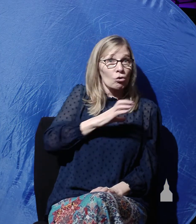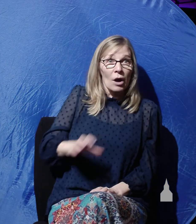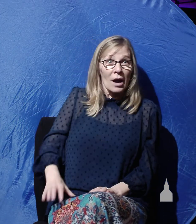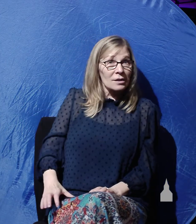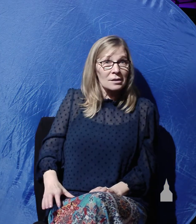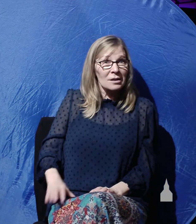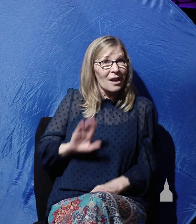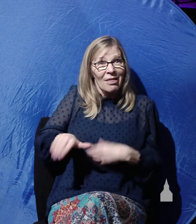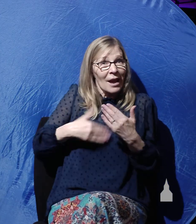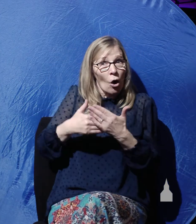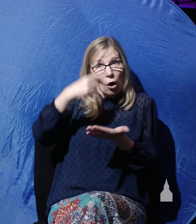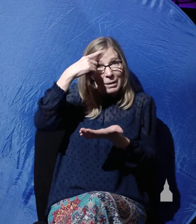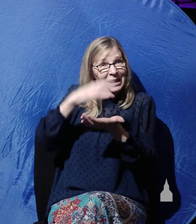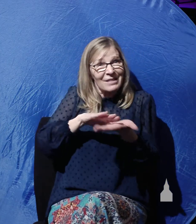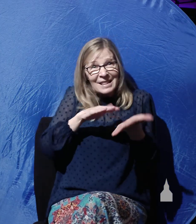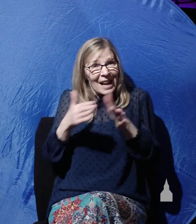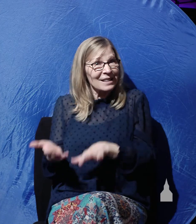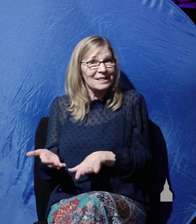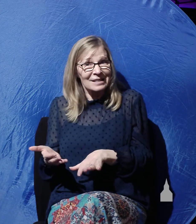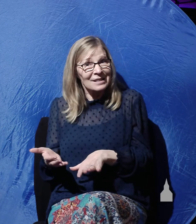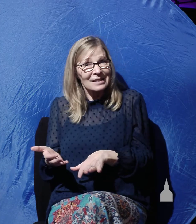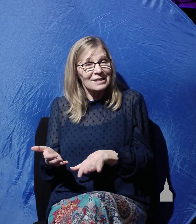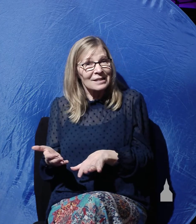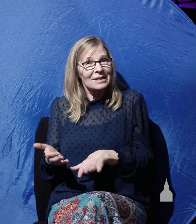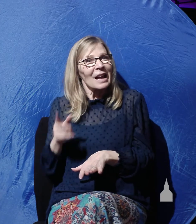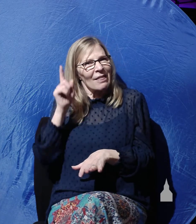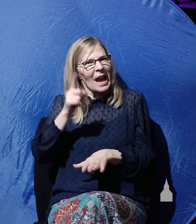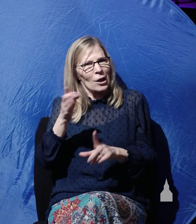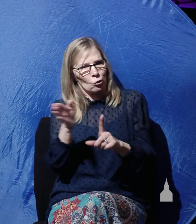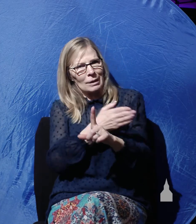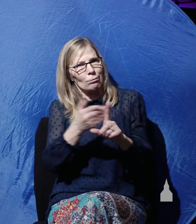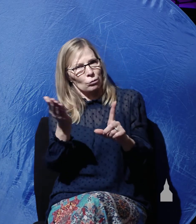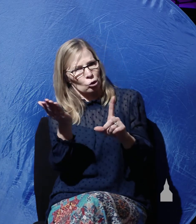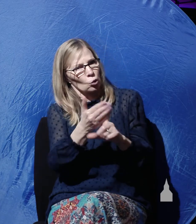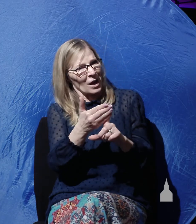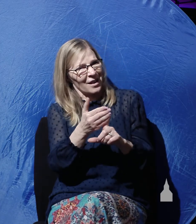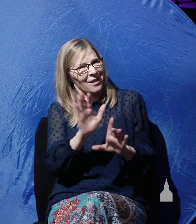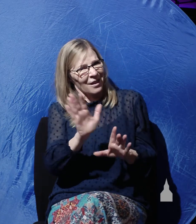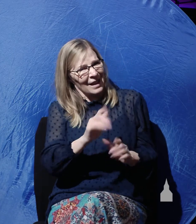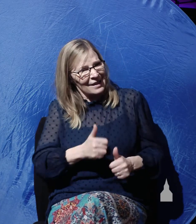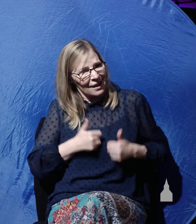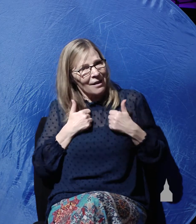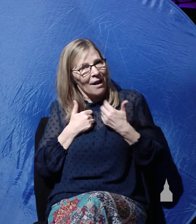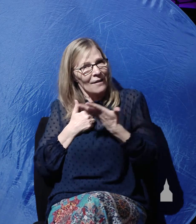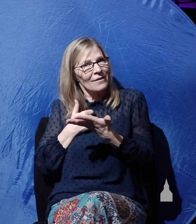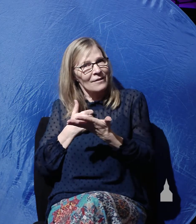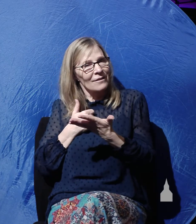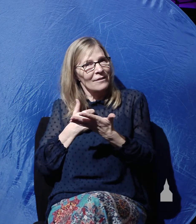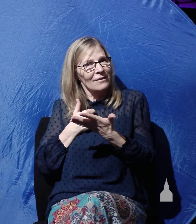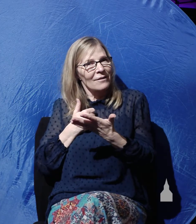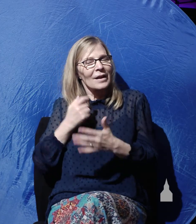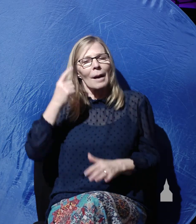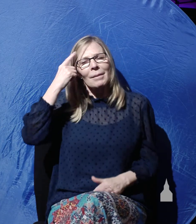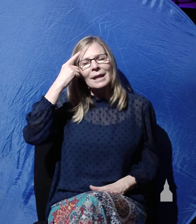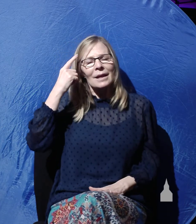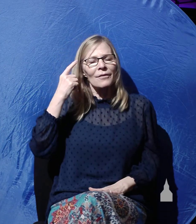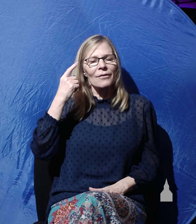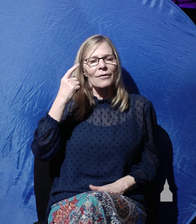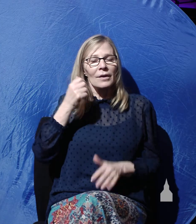they all believed that he was dead. They had to be persuaded that he was alive. I'm thinking of not just the disciples in